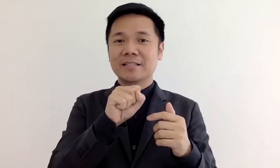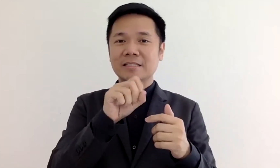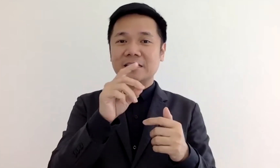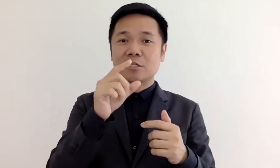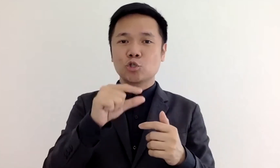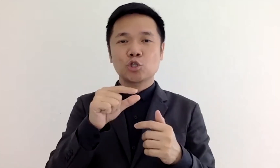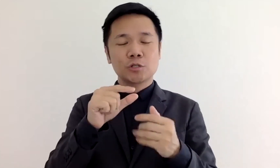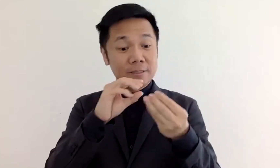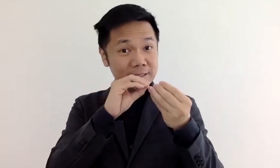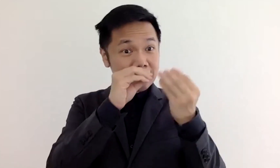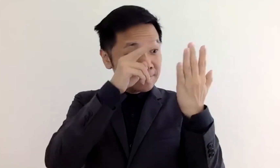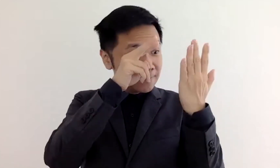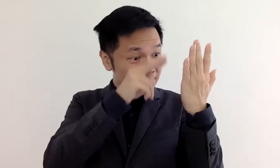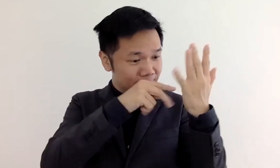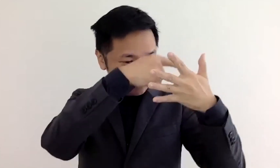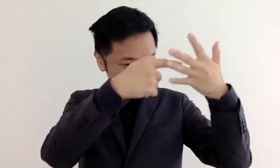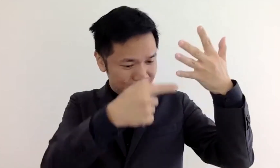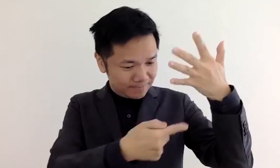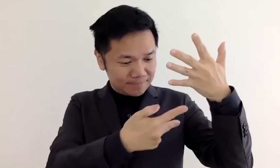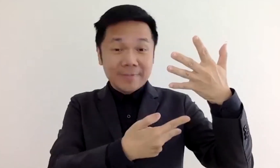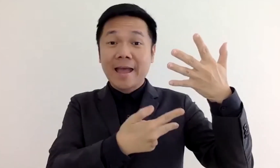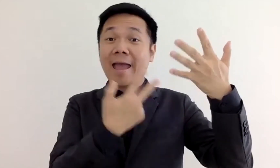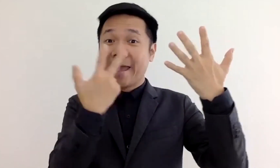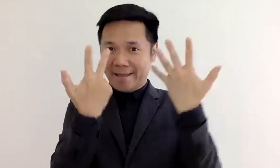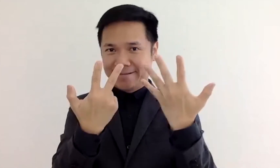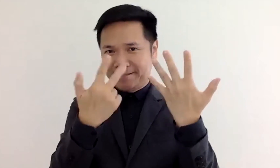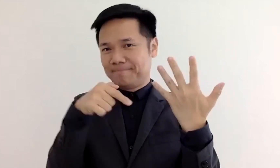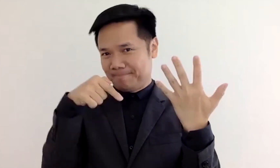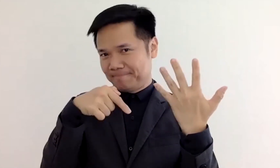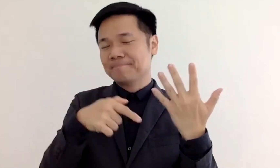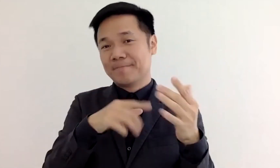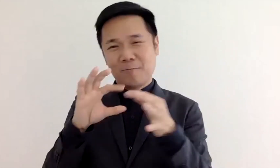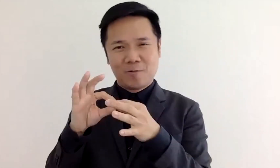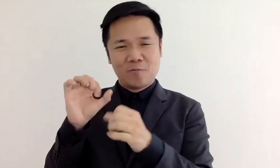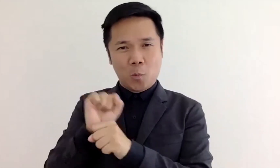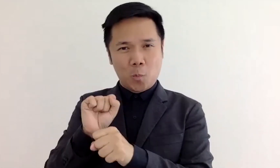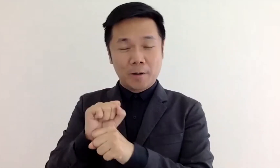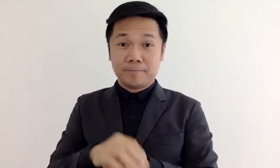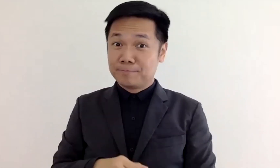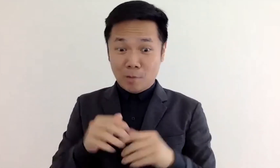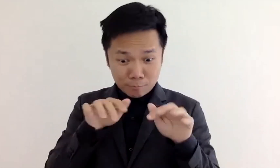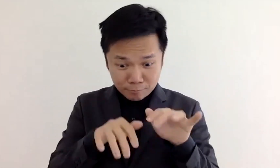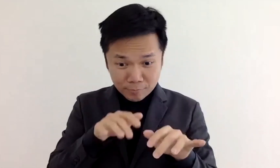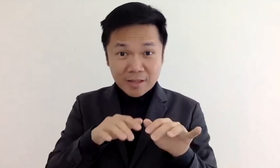yes thank you so much uh so we have done with our quiz session